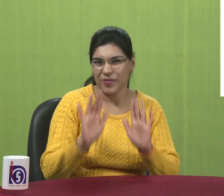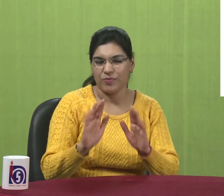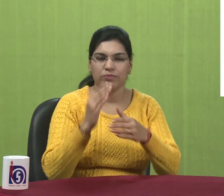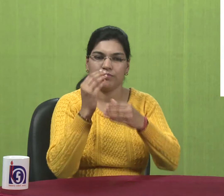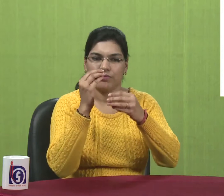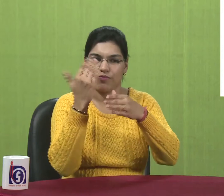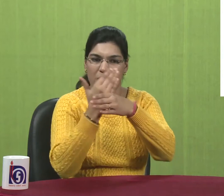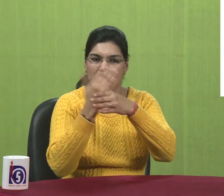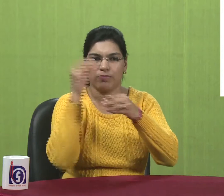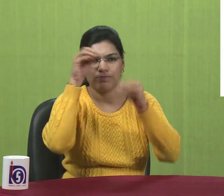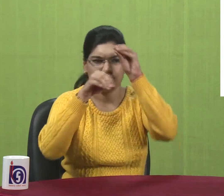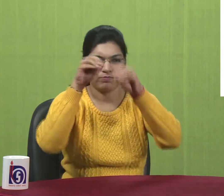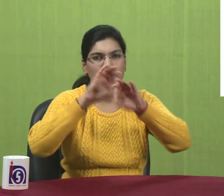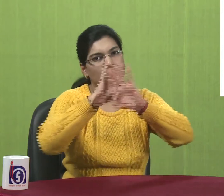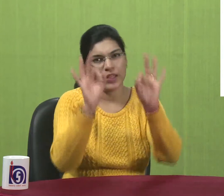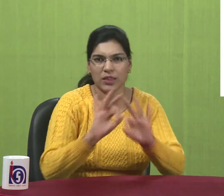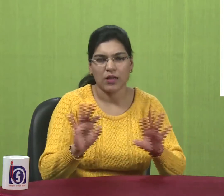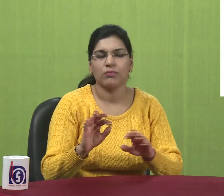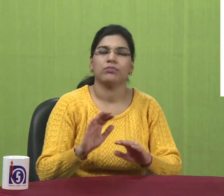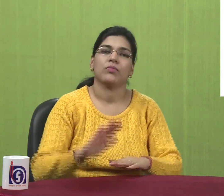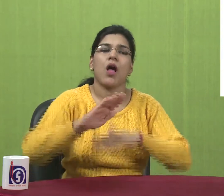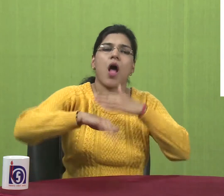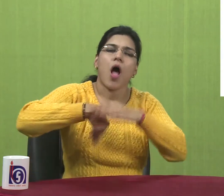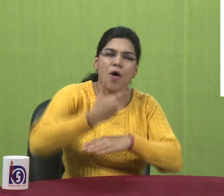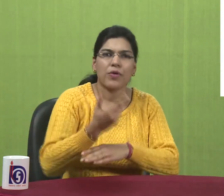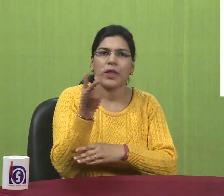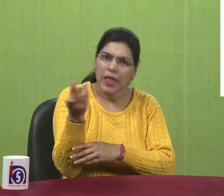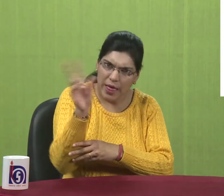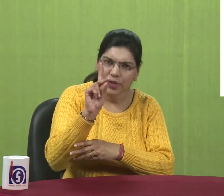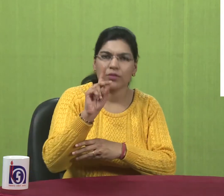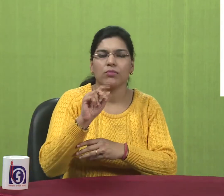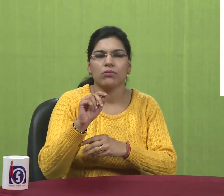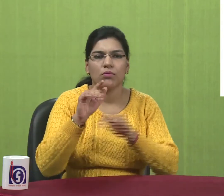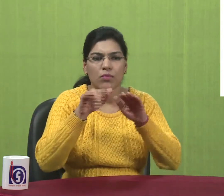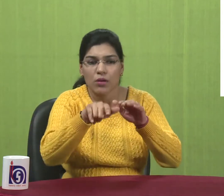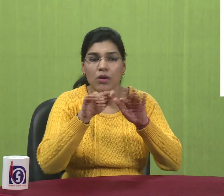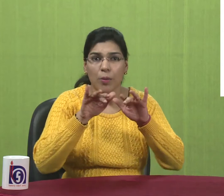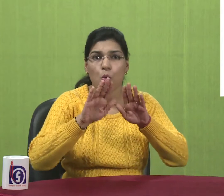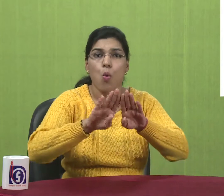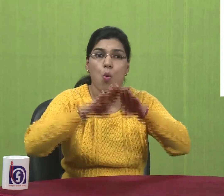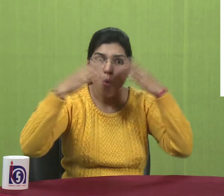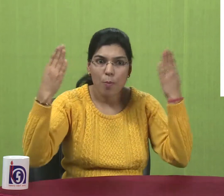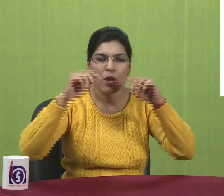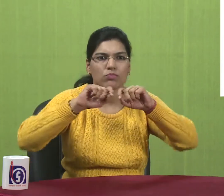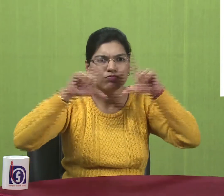One can. Also search for. Open files. And folders.